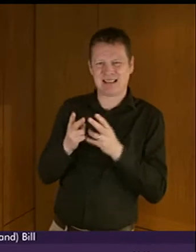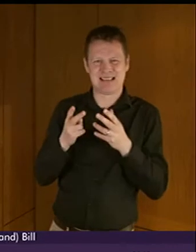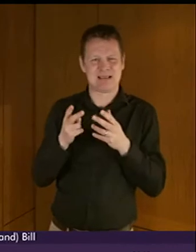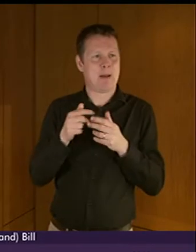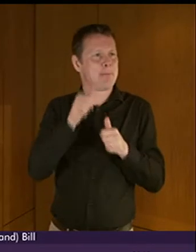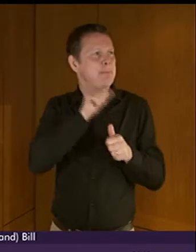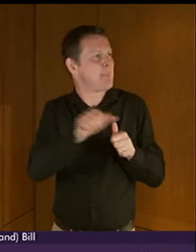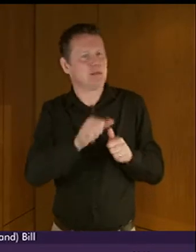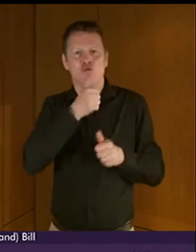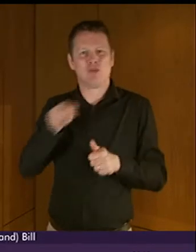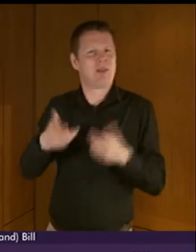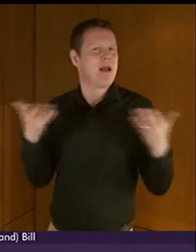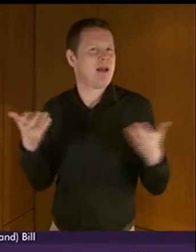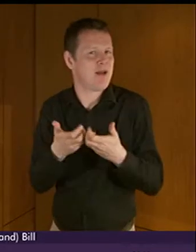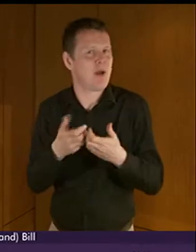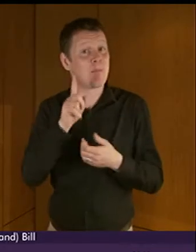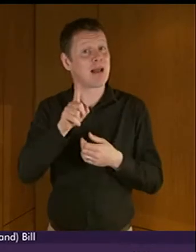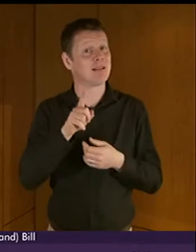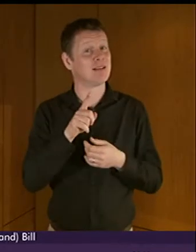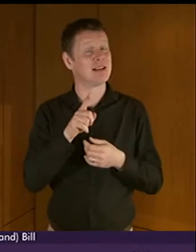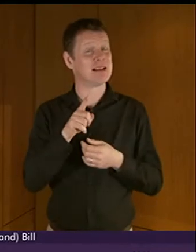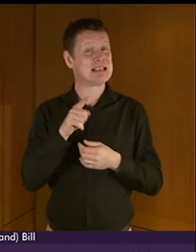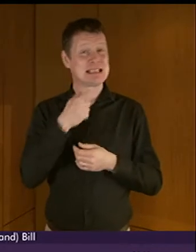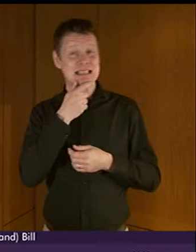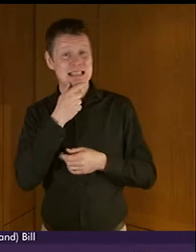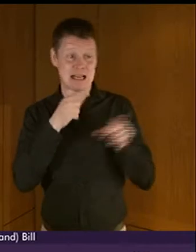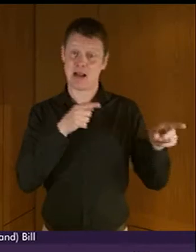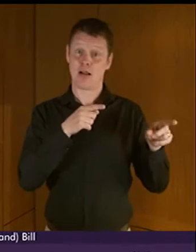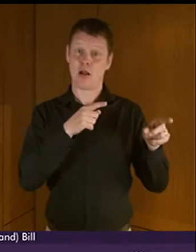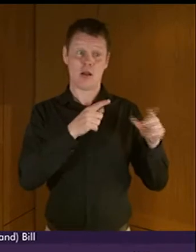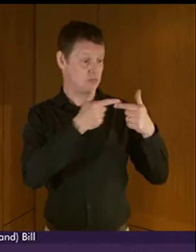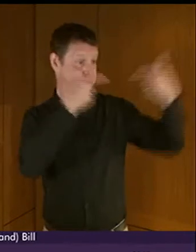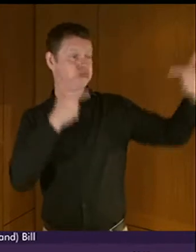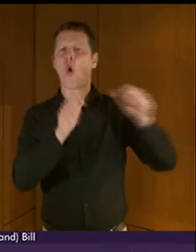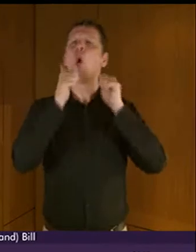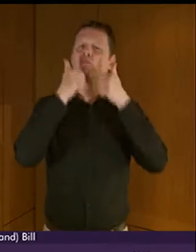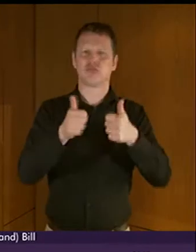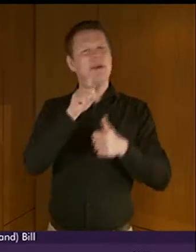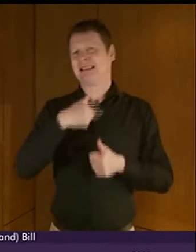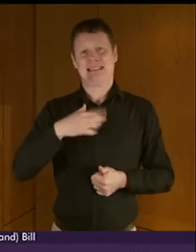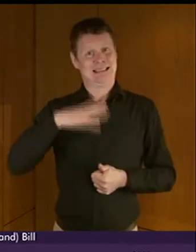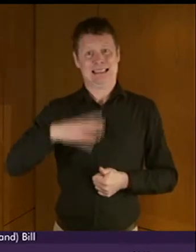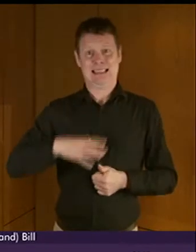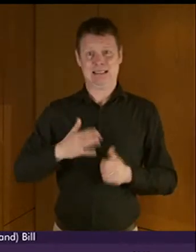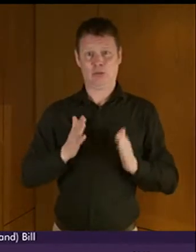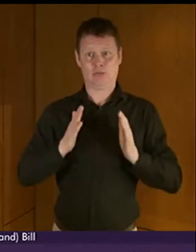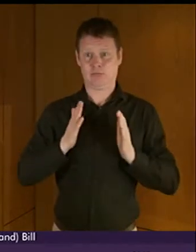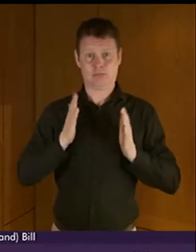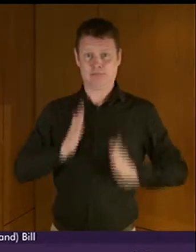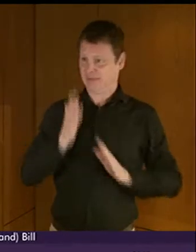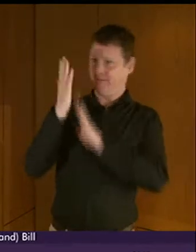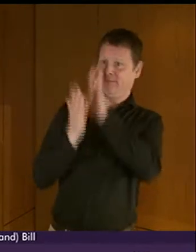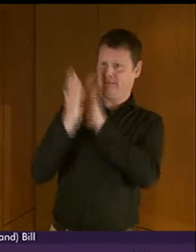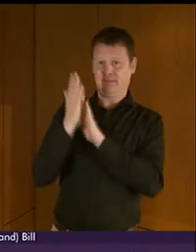on Christine Graham's question there none of that obviates the need for human interpreters notwithstanding the point that Stuart